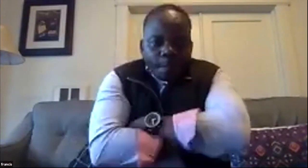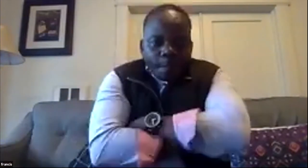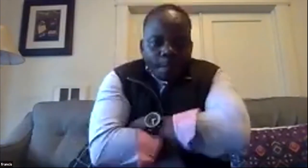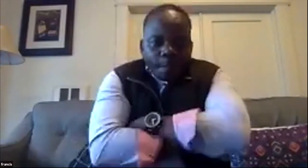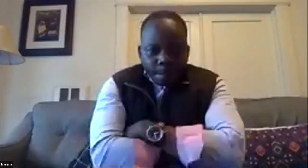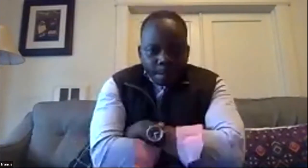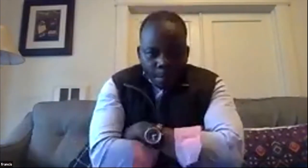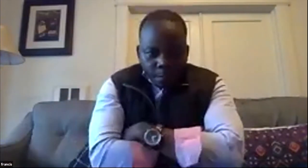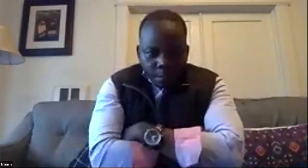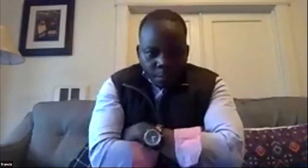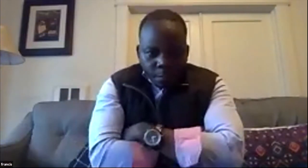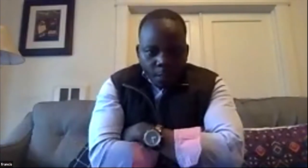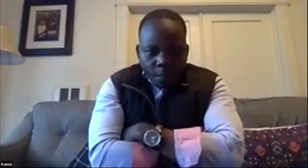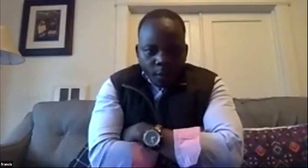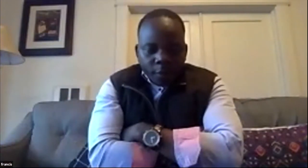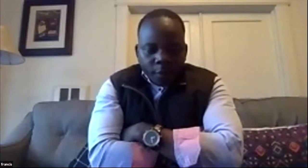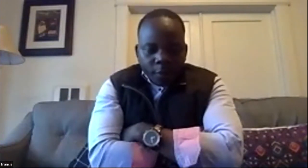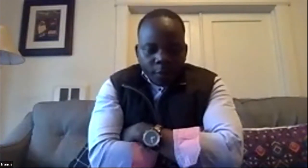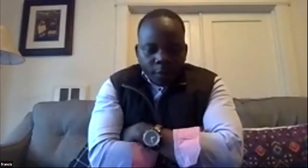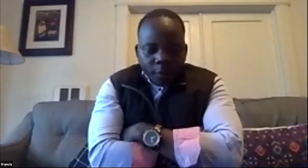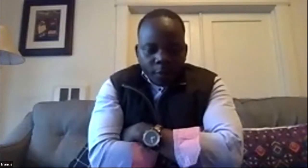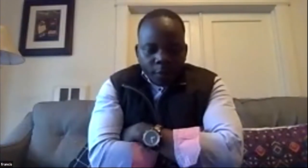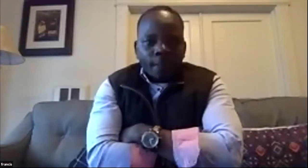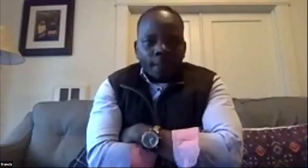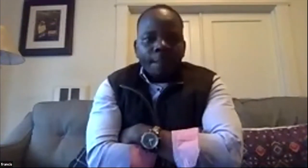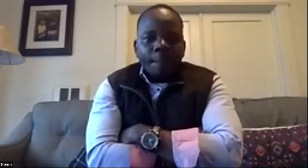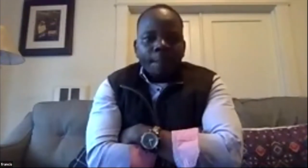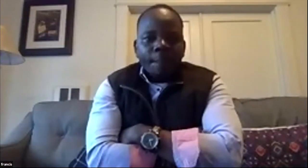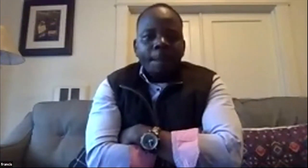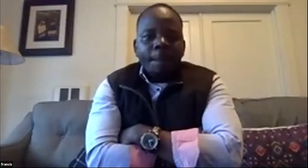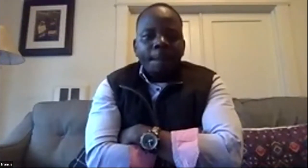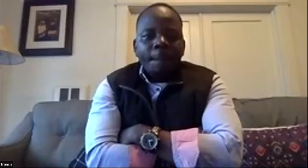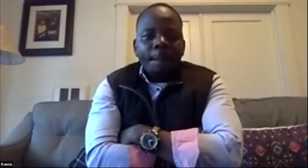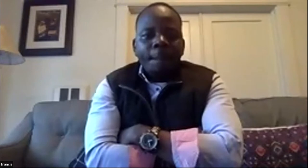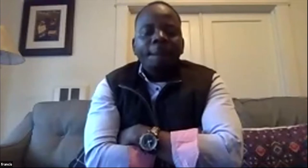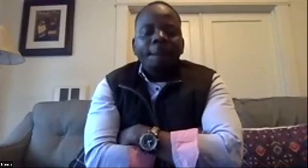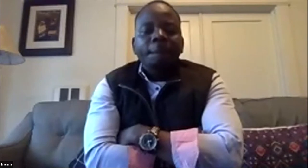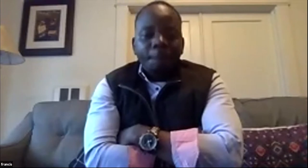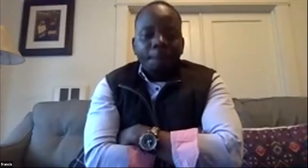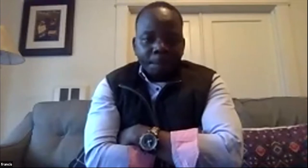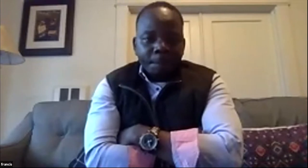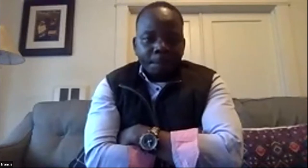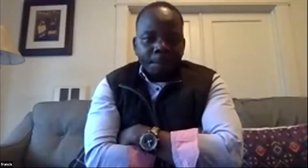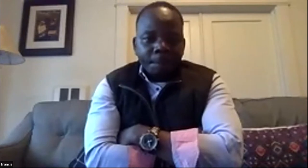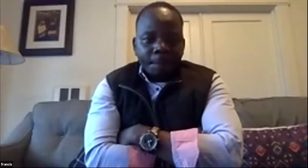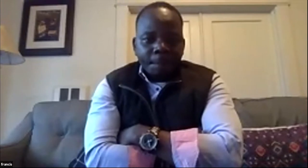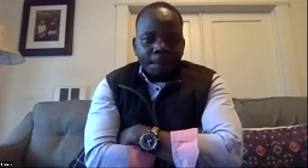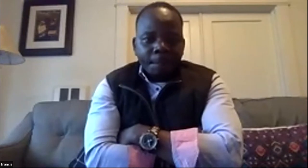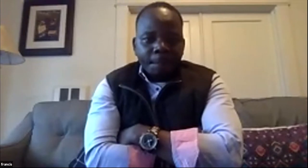put you on mute for a second ricardo and then you can i'll chime you in in a second um uh